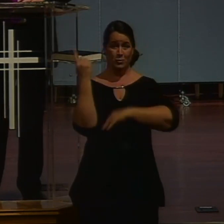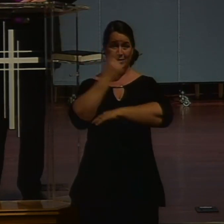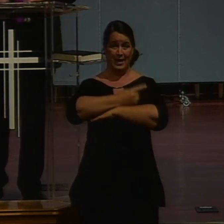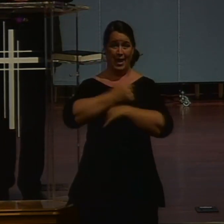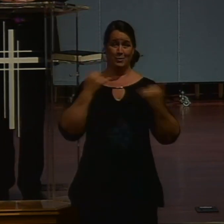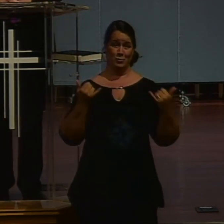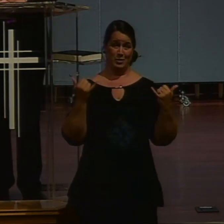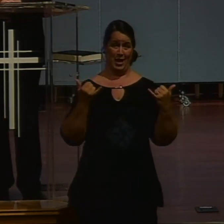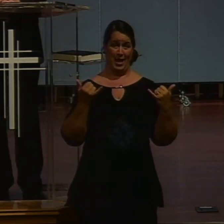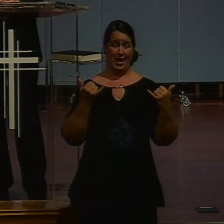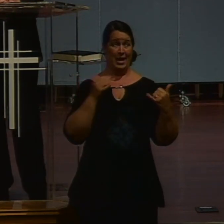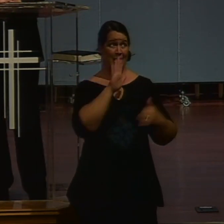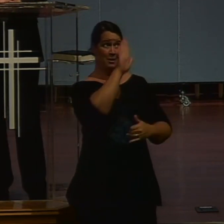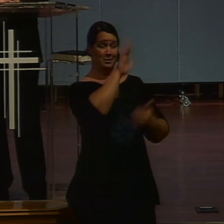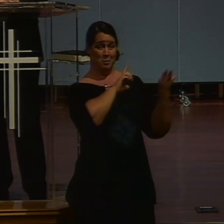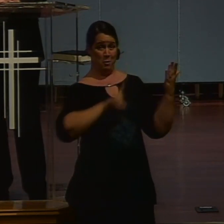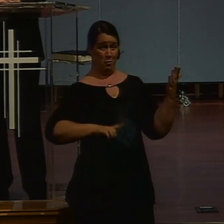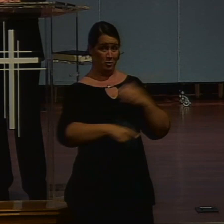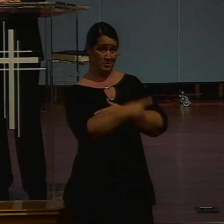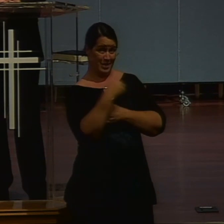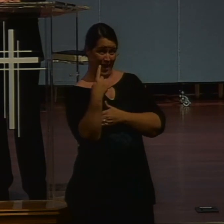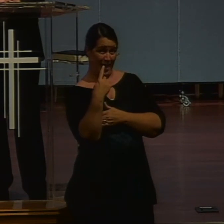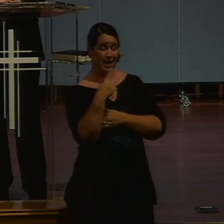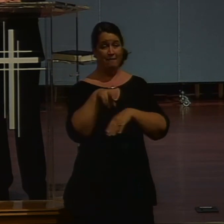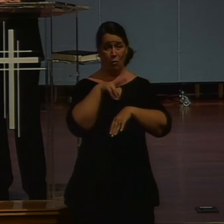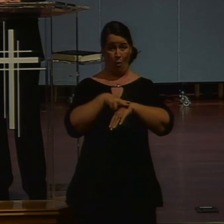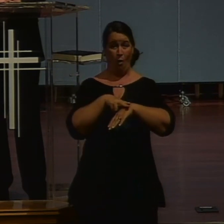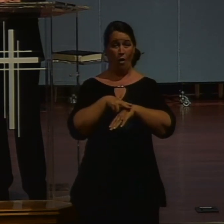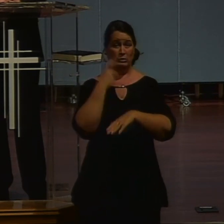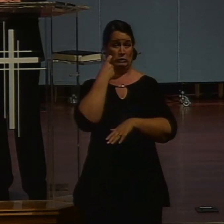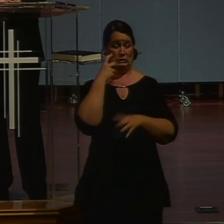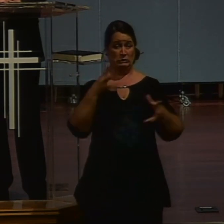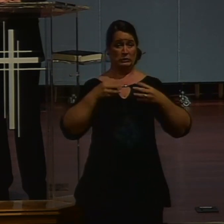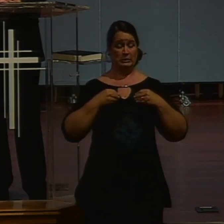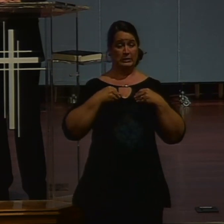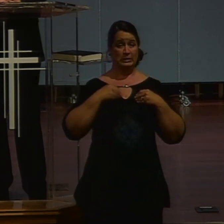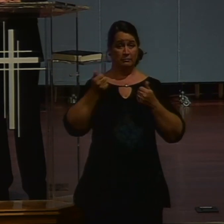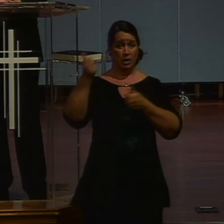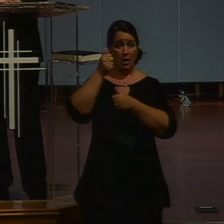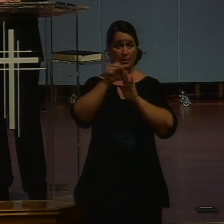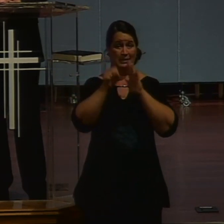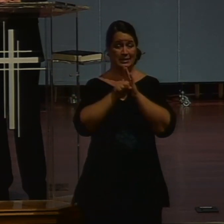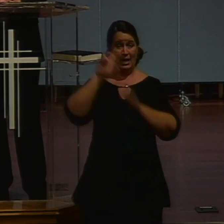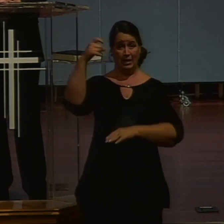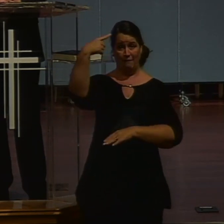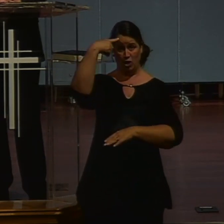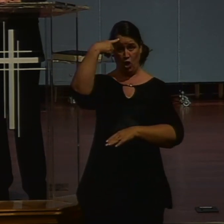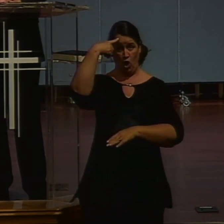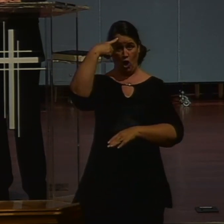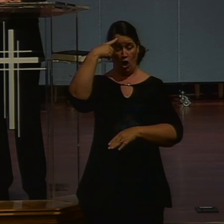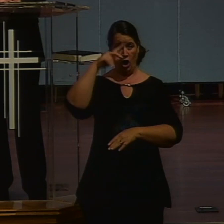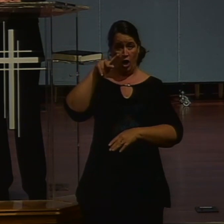And, of course, we have just received notification from our state governor that we are